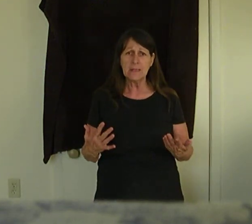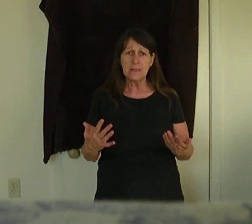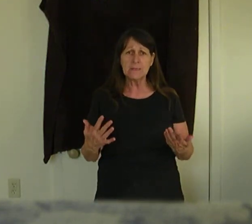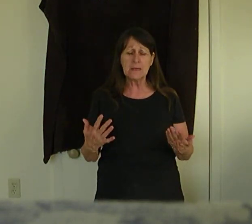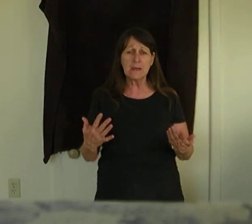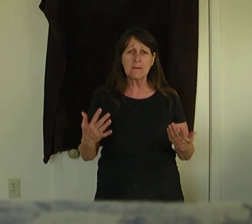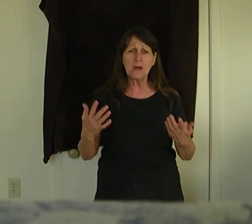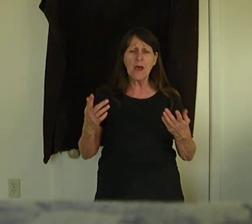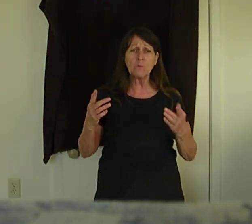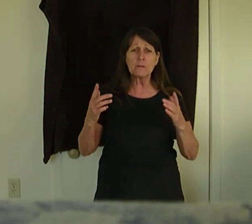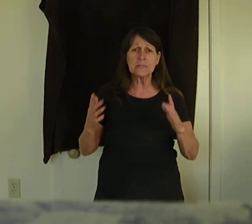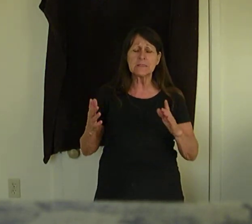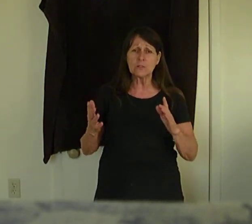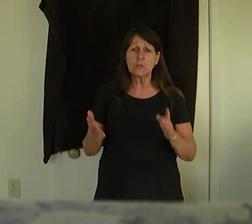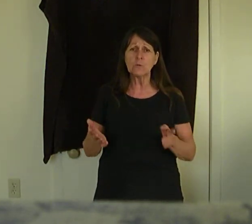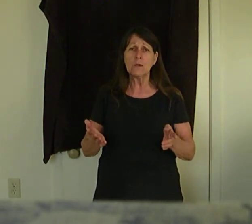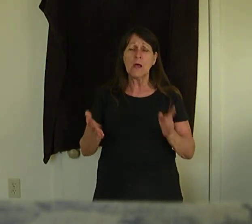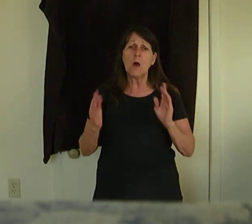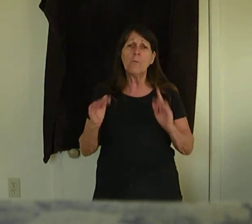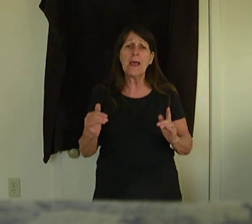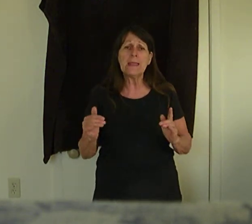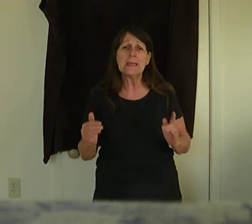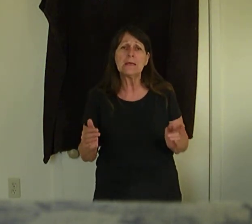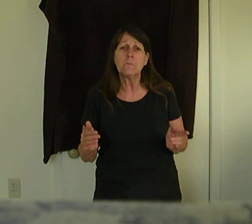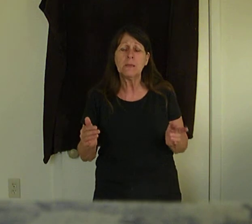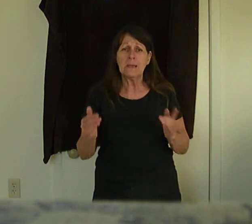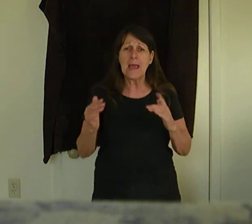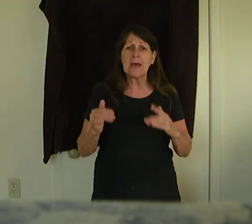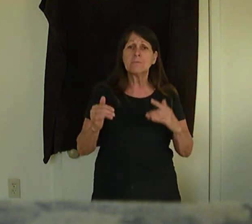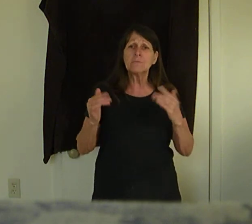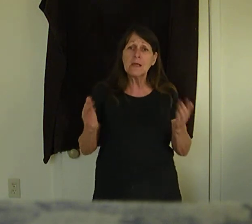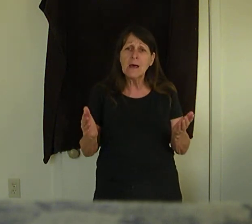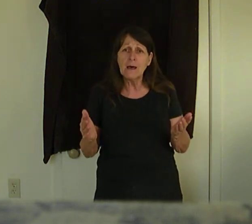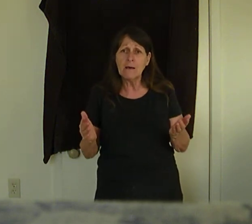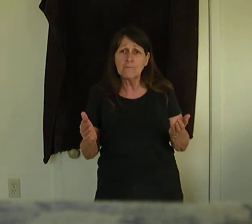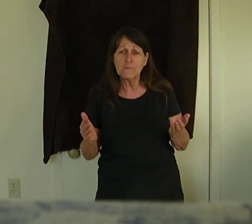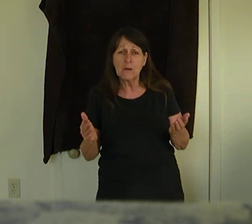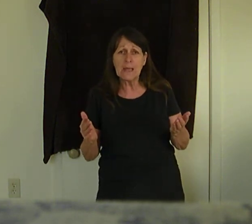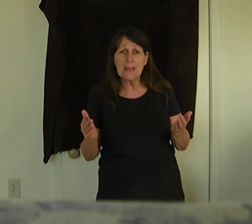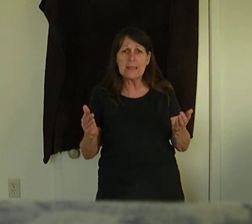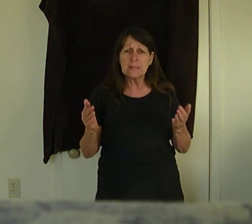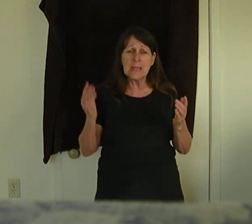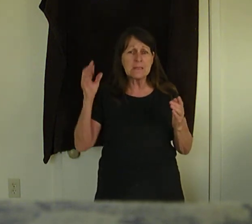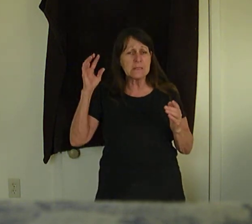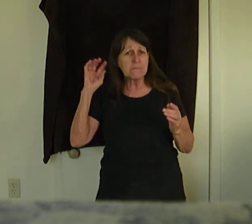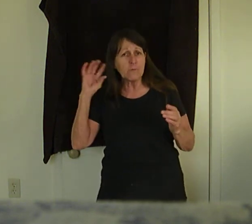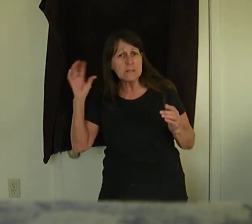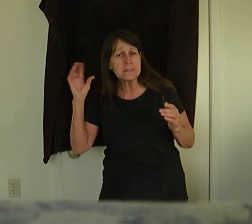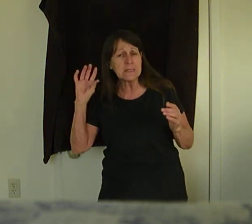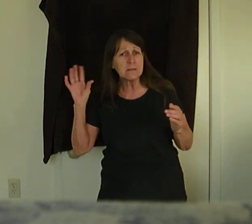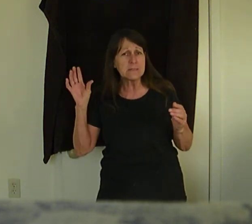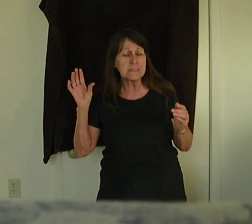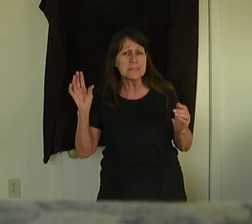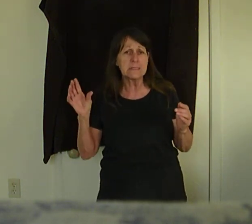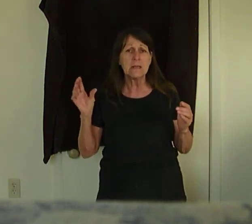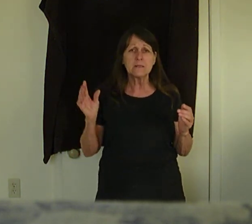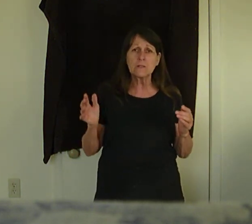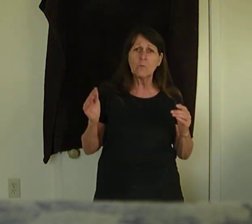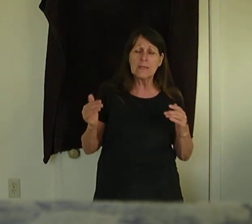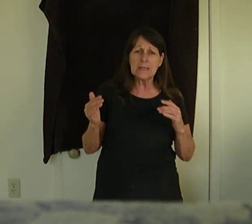God wants us to obey him out of love. And the voice tells us so we can